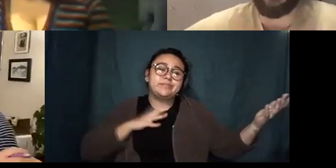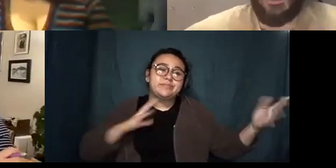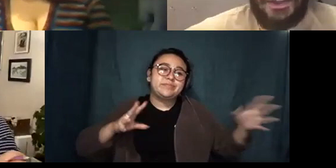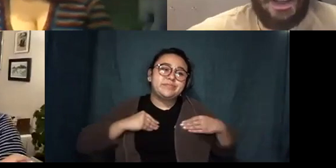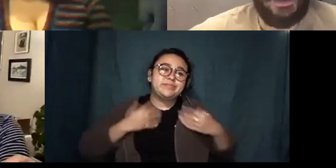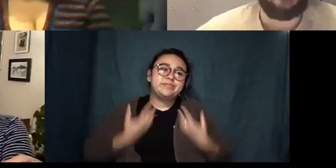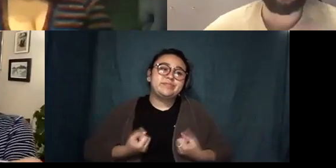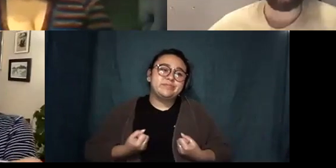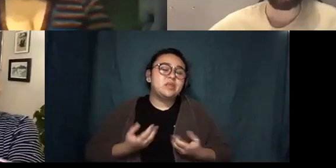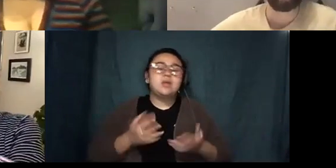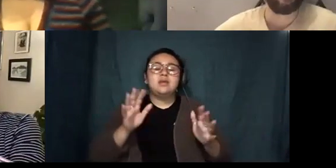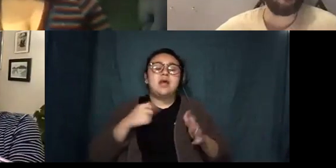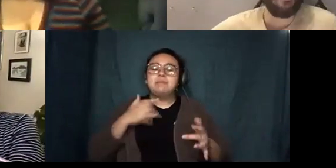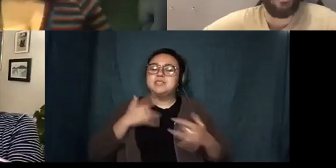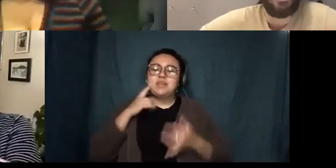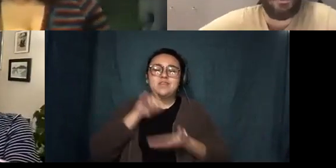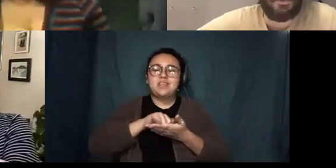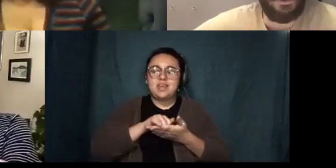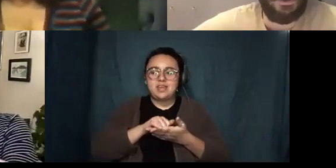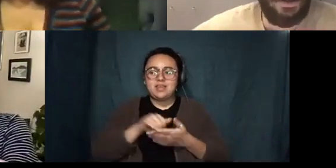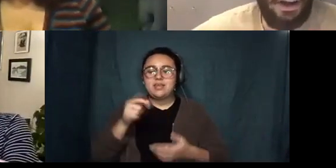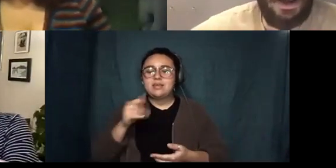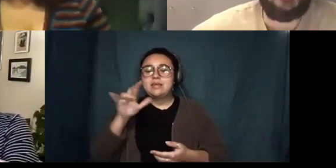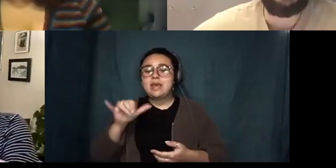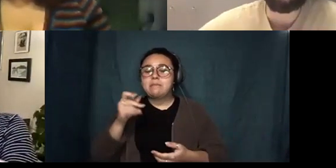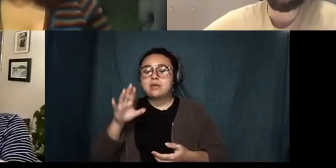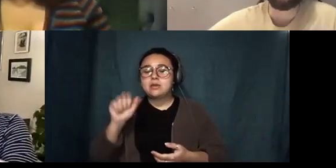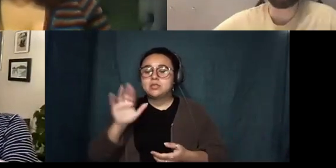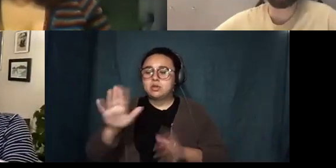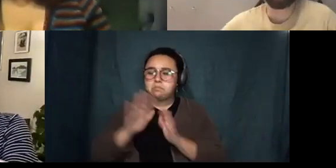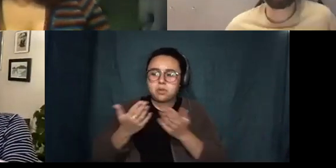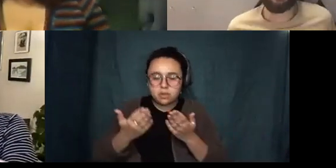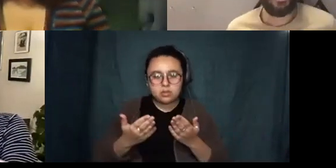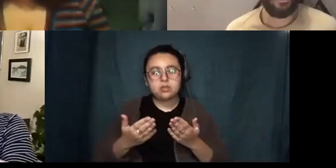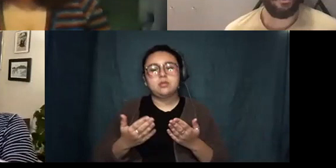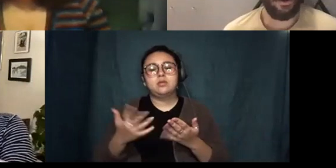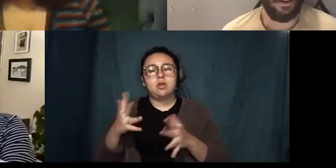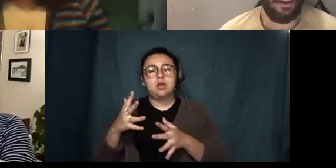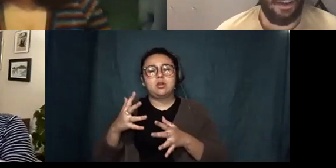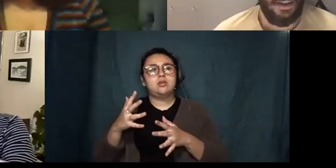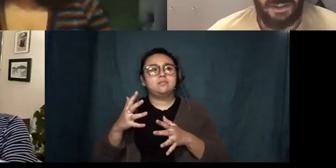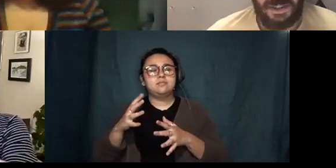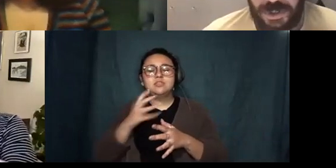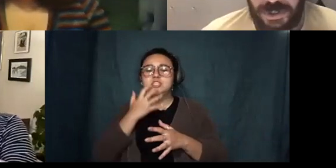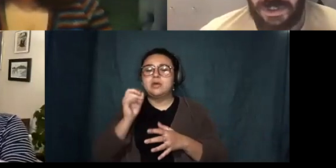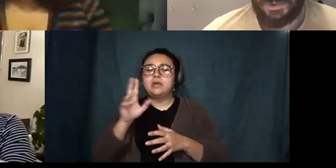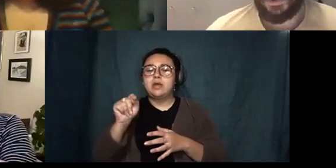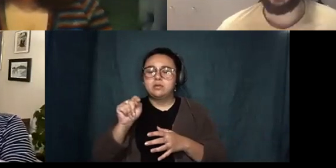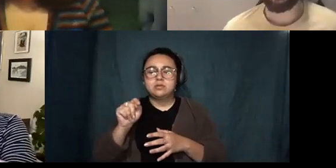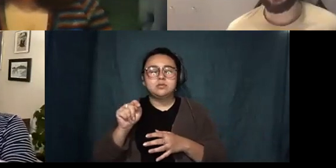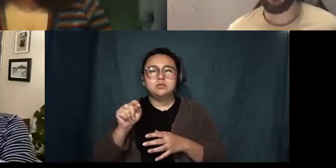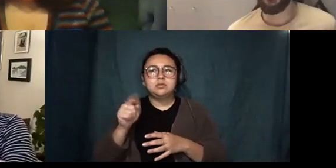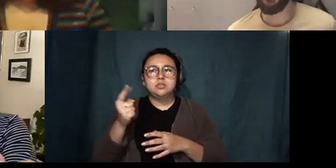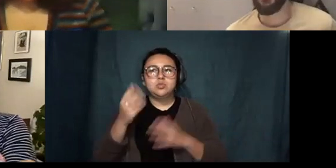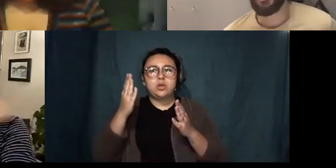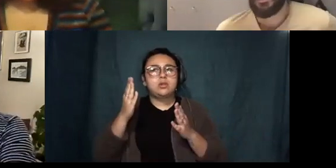yeah I'm excited about that um Gabby Garcia's book um uh has already gotten shouted out uh she was one of our